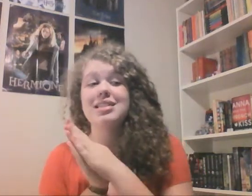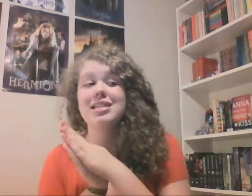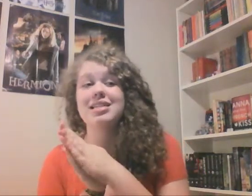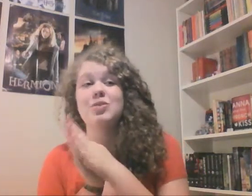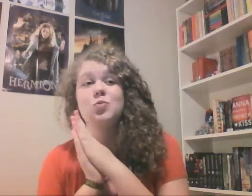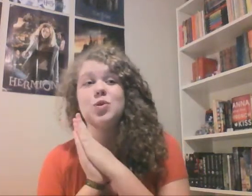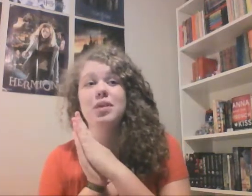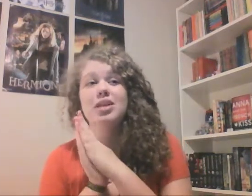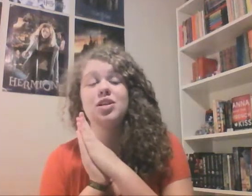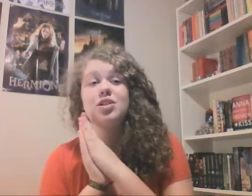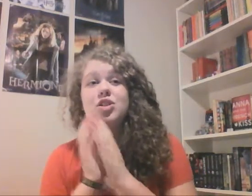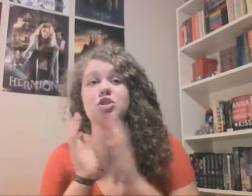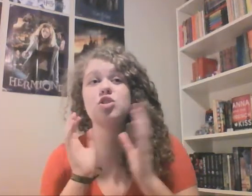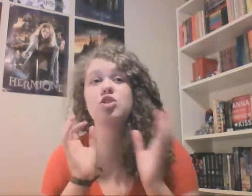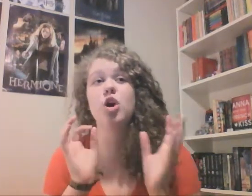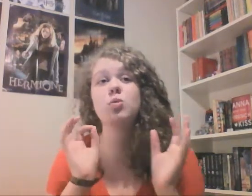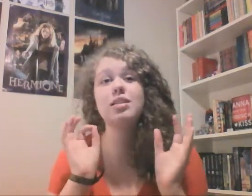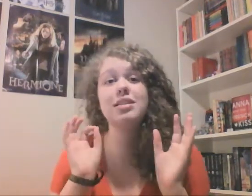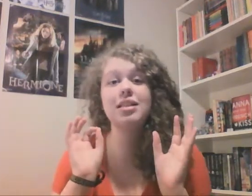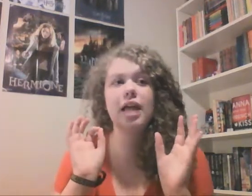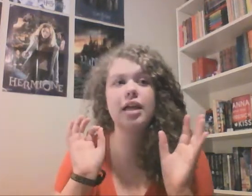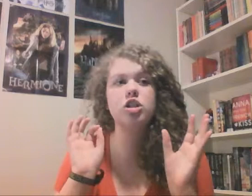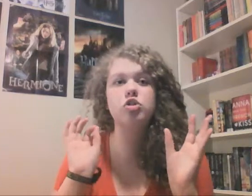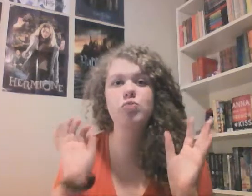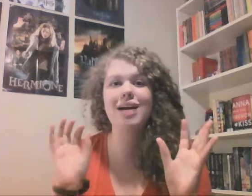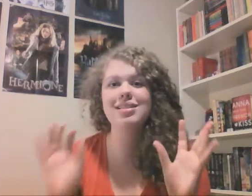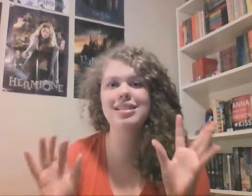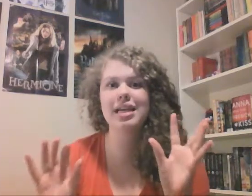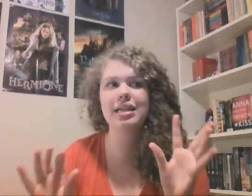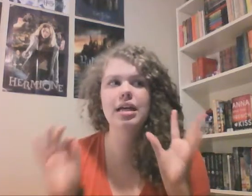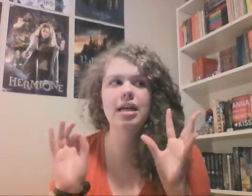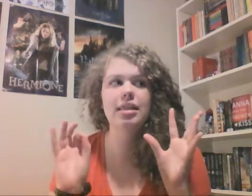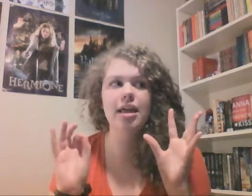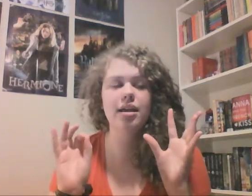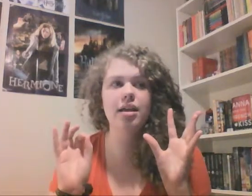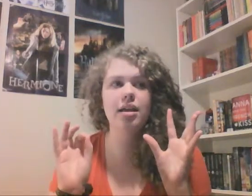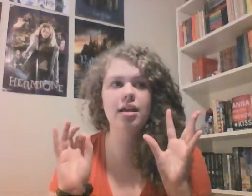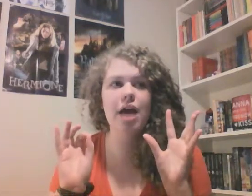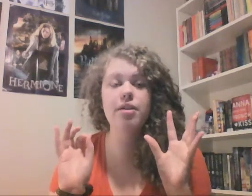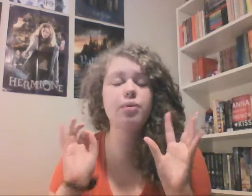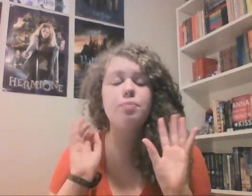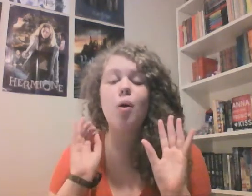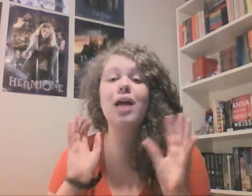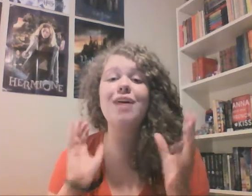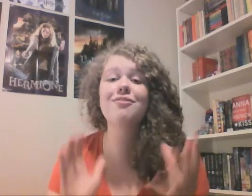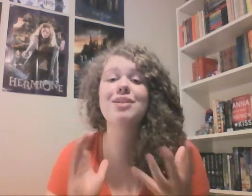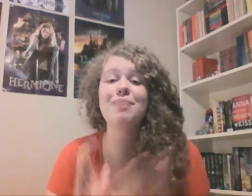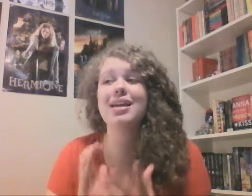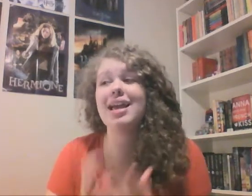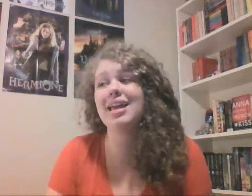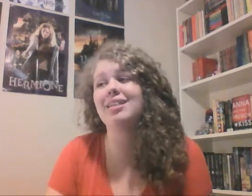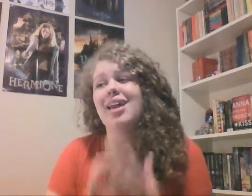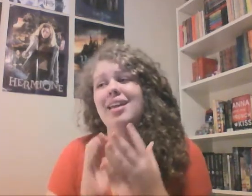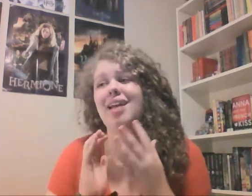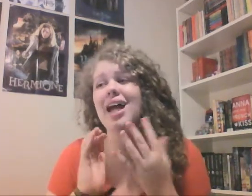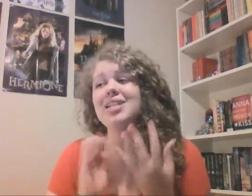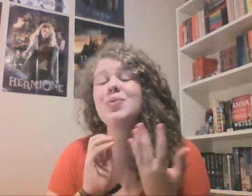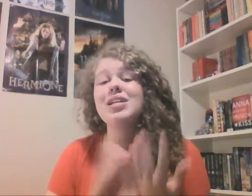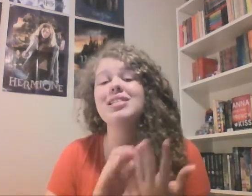season would be so, like, drastic that it would pull everybody in. And I just want to